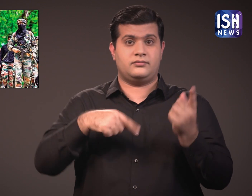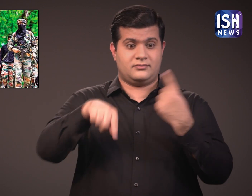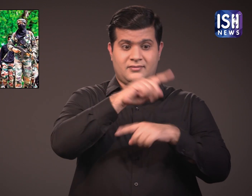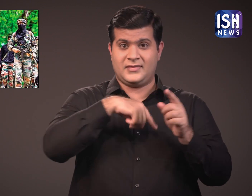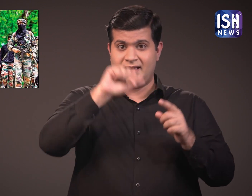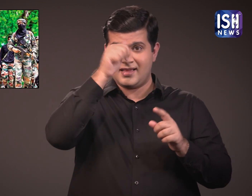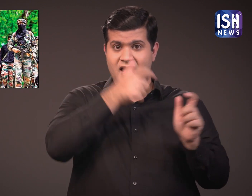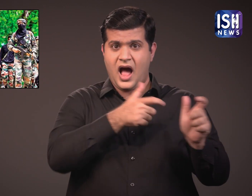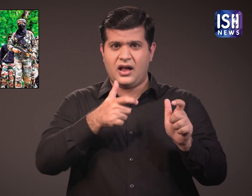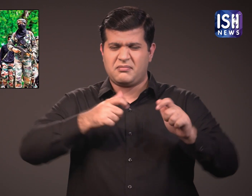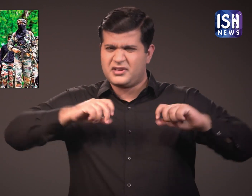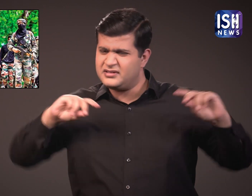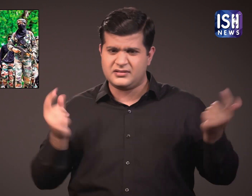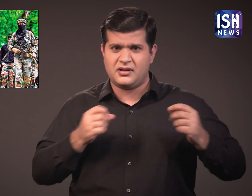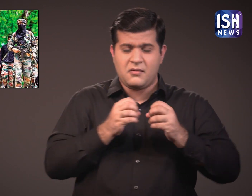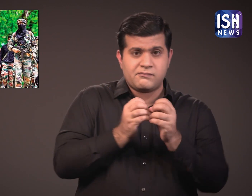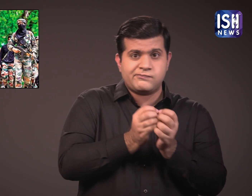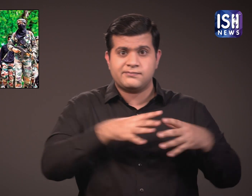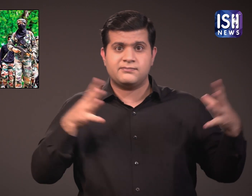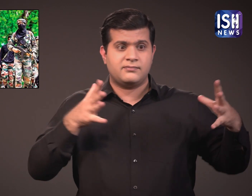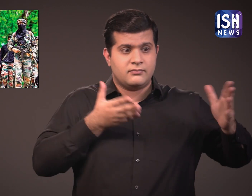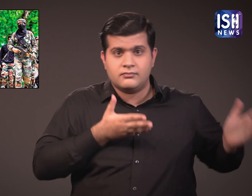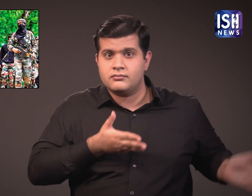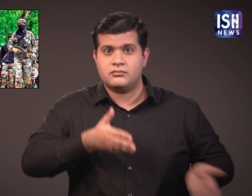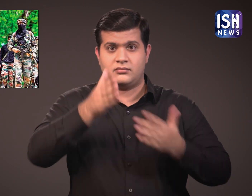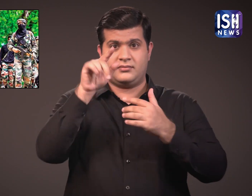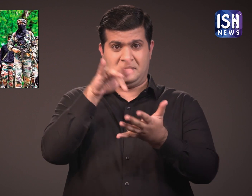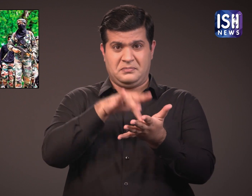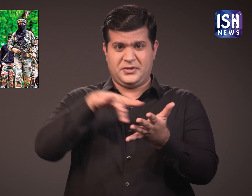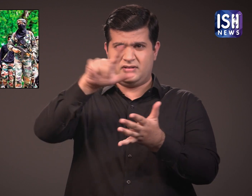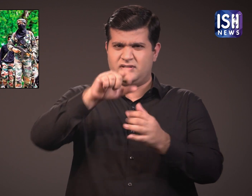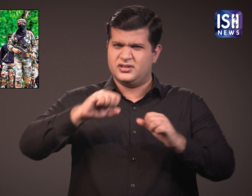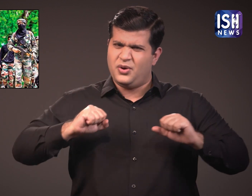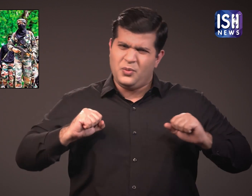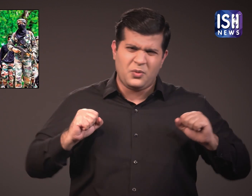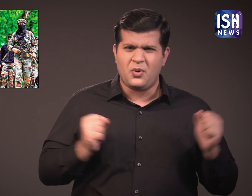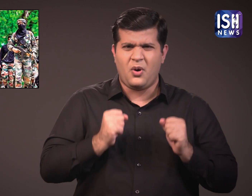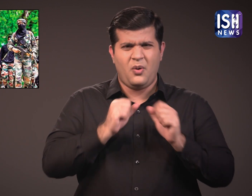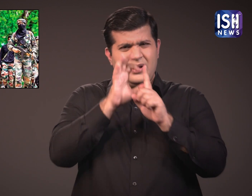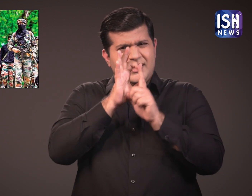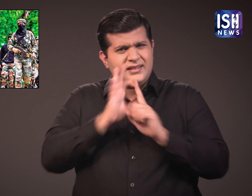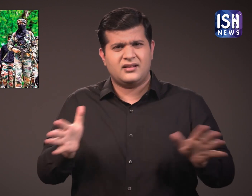Indian Army had to immediately send its troops to locations which were extremely cold.